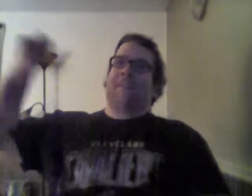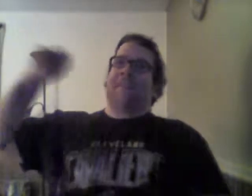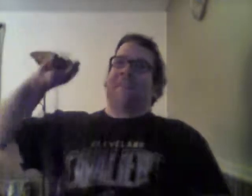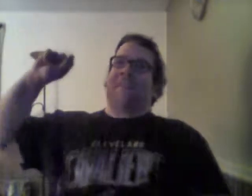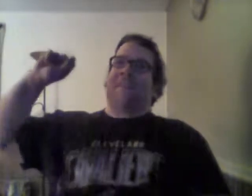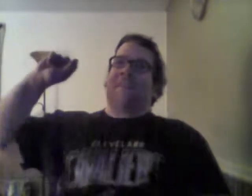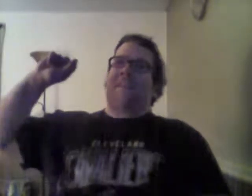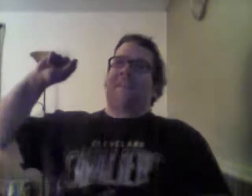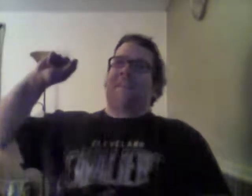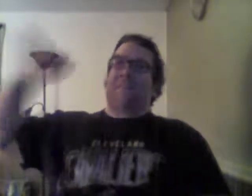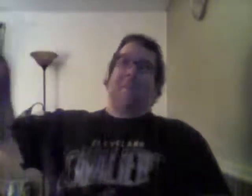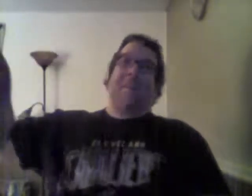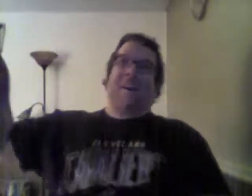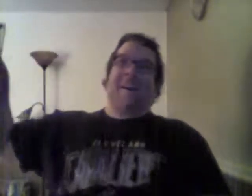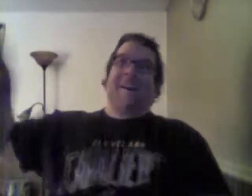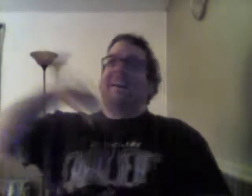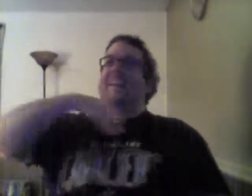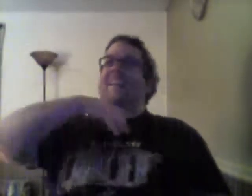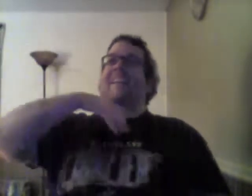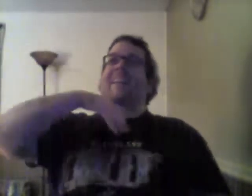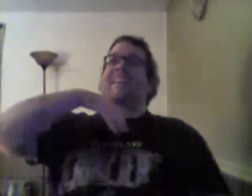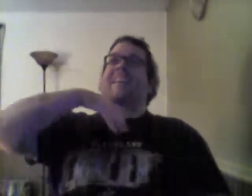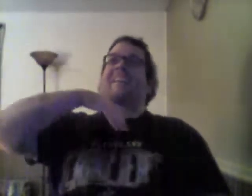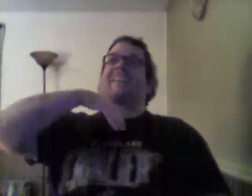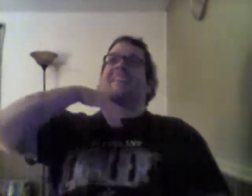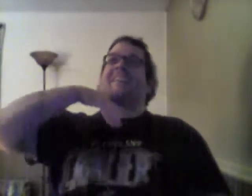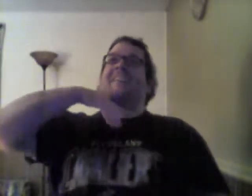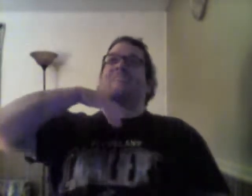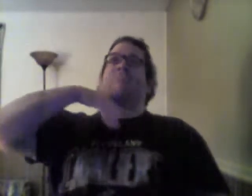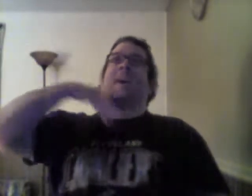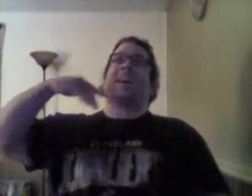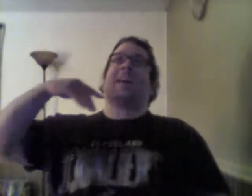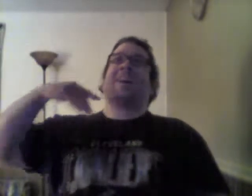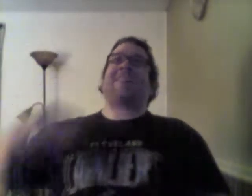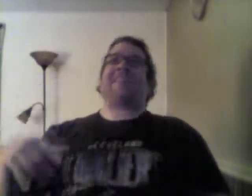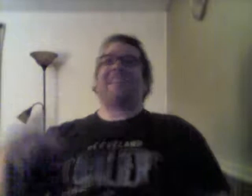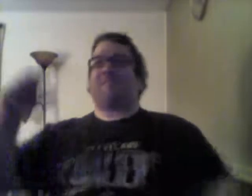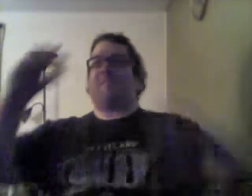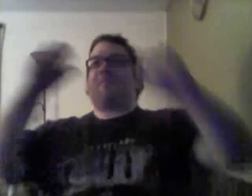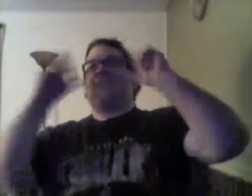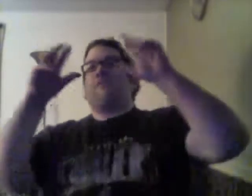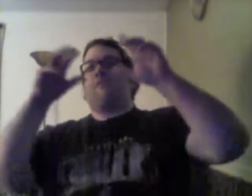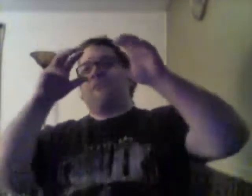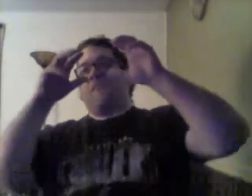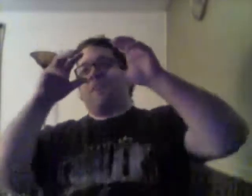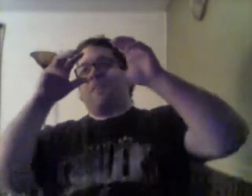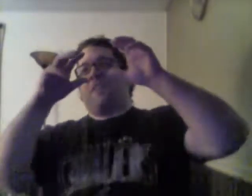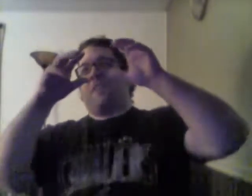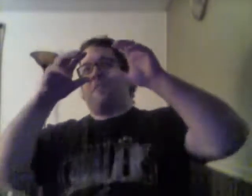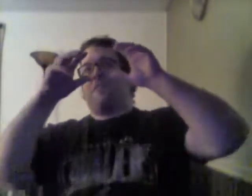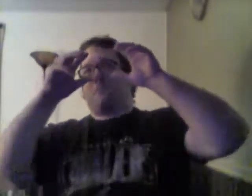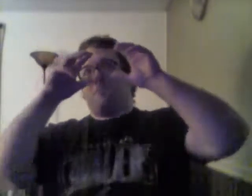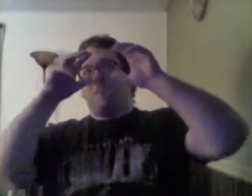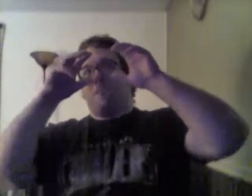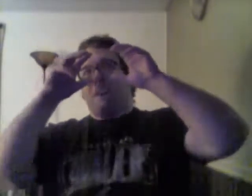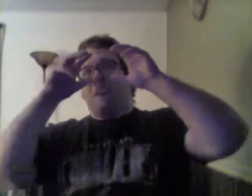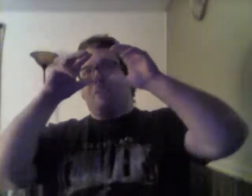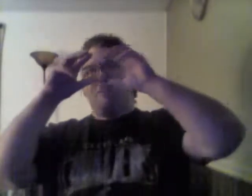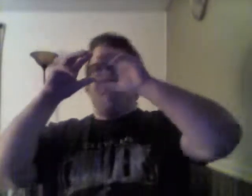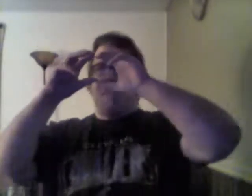that is, like, really hot. And they are spying on her for their video cameras or trying to watch her, like,